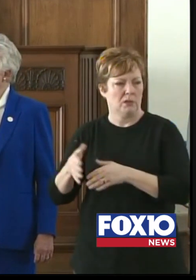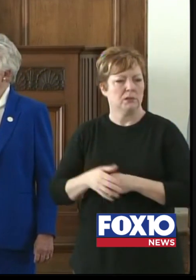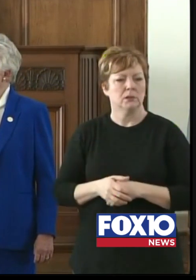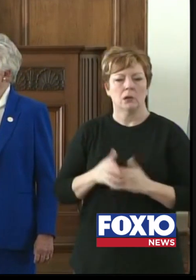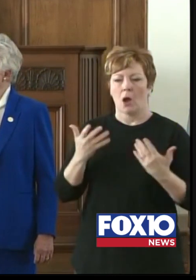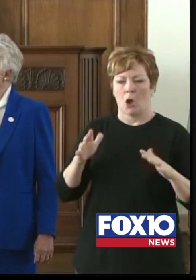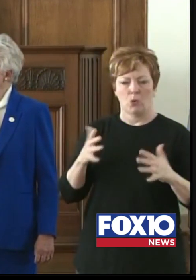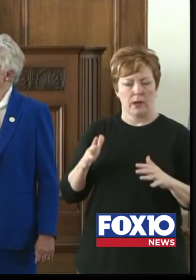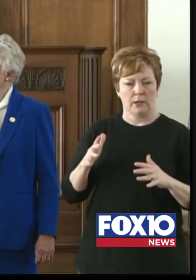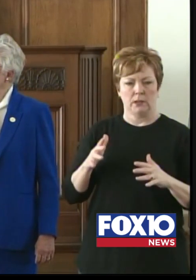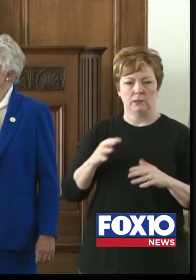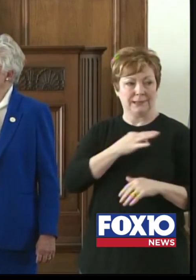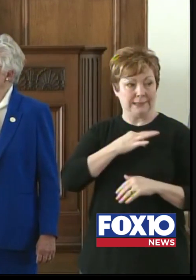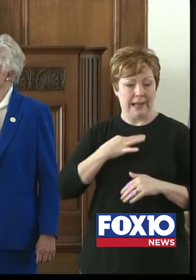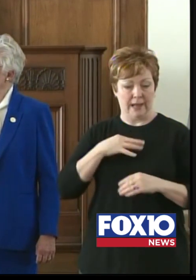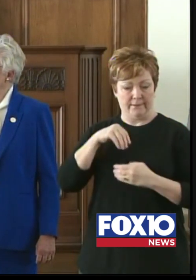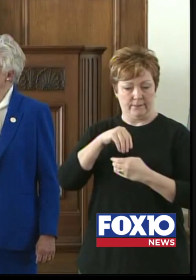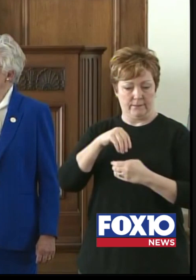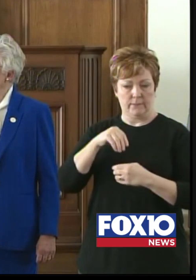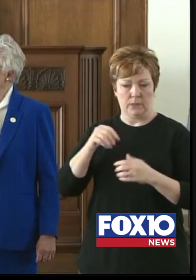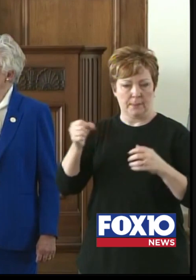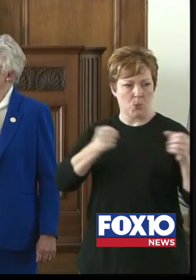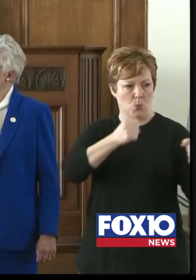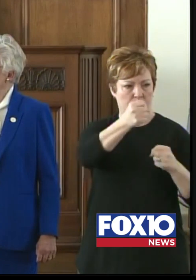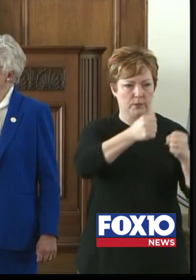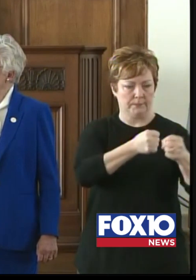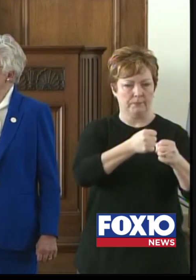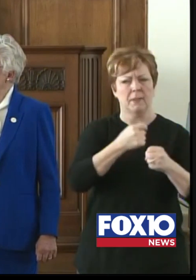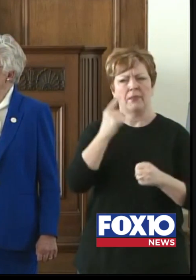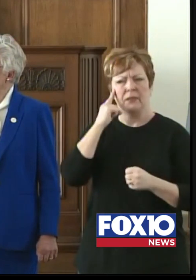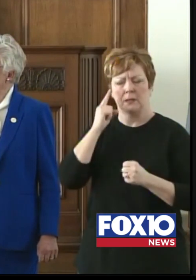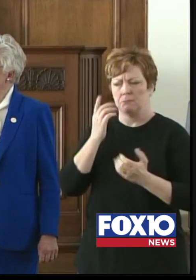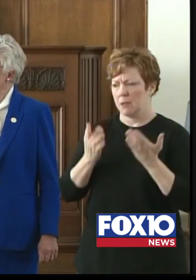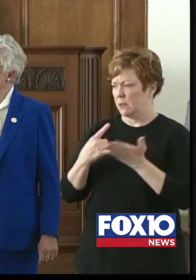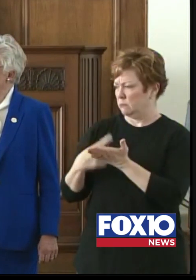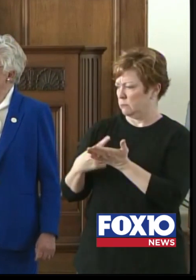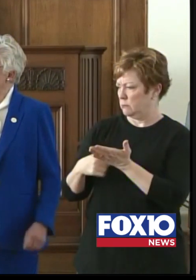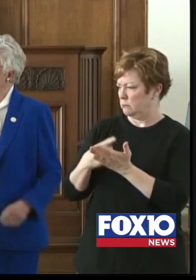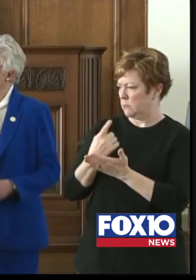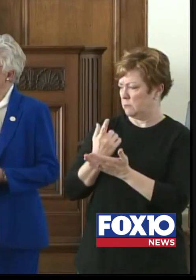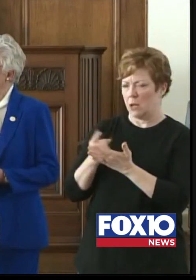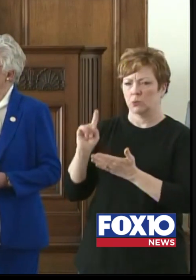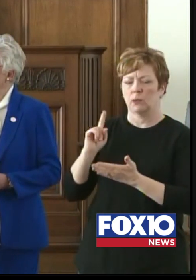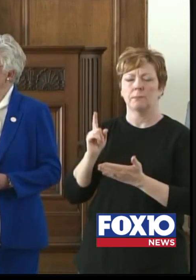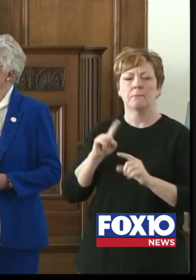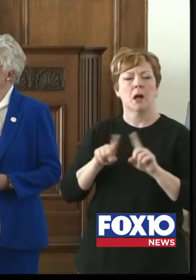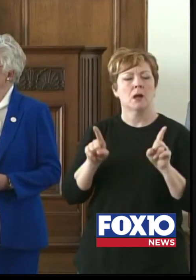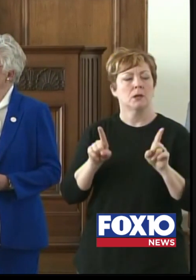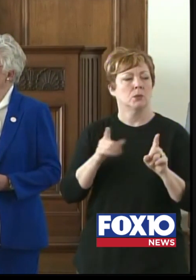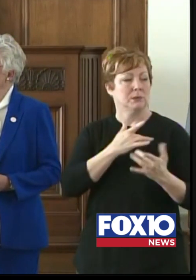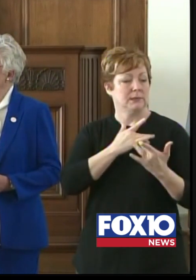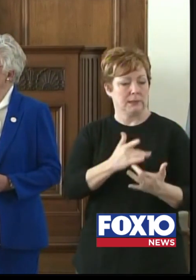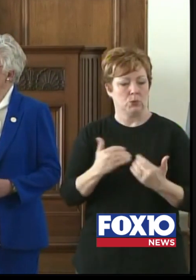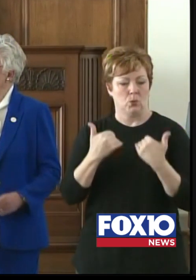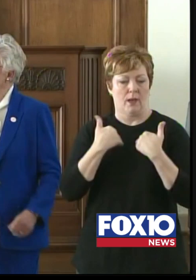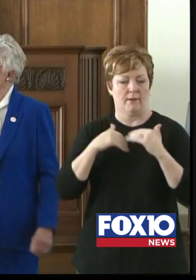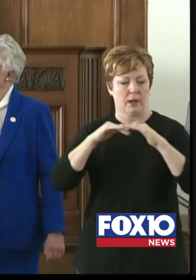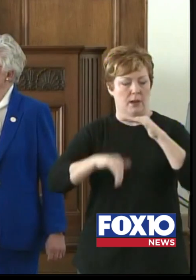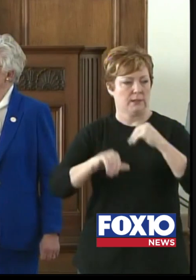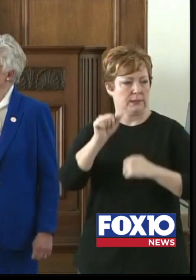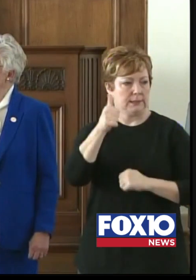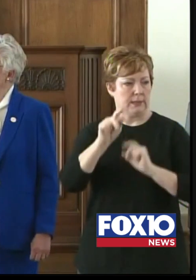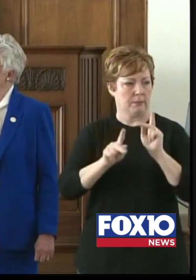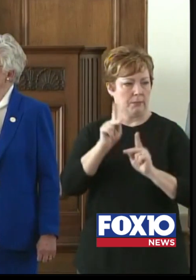moved a lot of our staff internally. I believe I've spoke to you all about it before, maybe last week, but we normally have less than 10